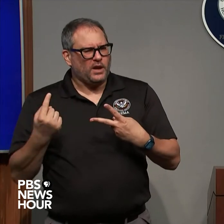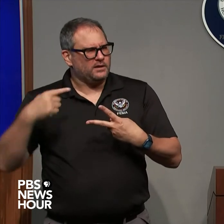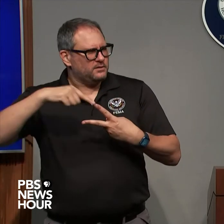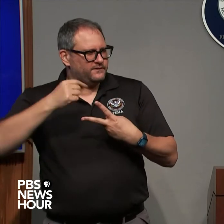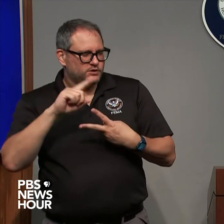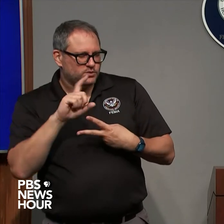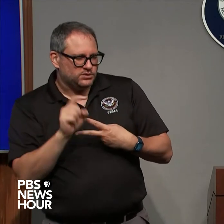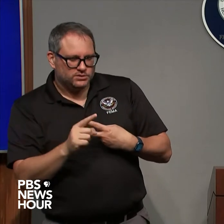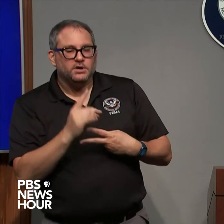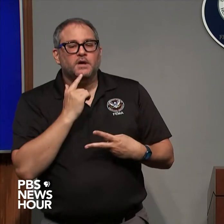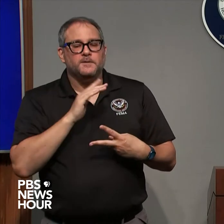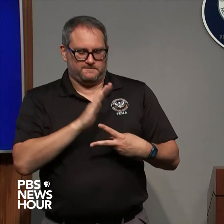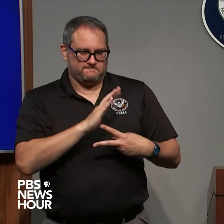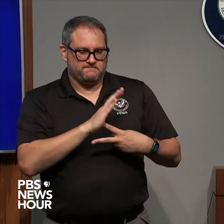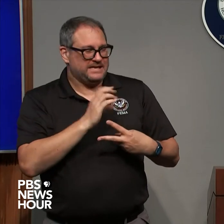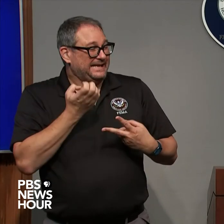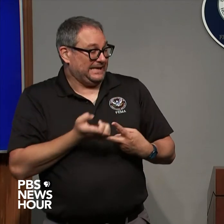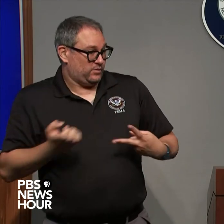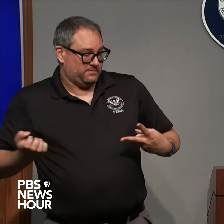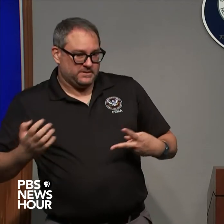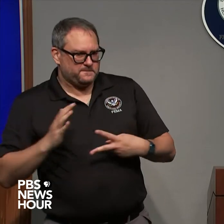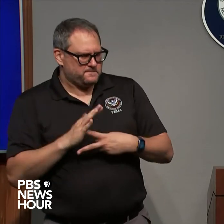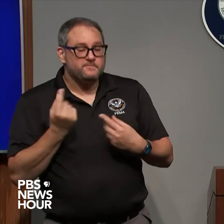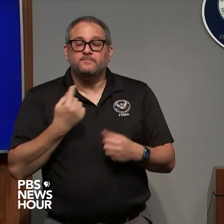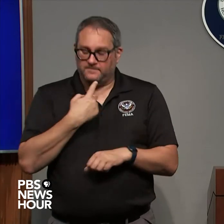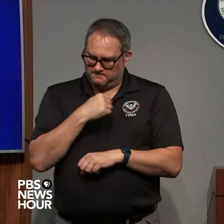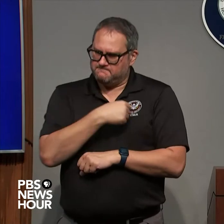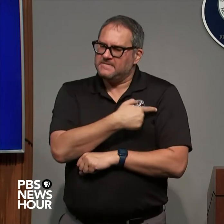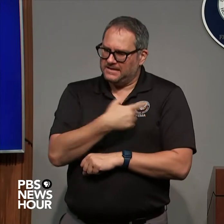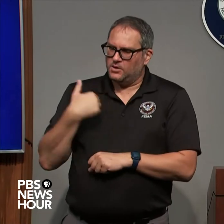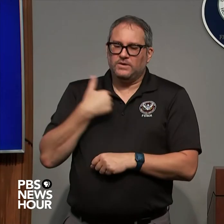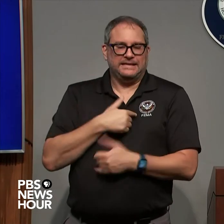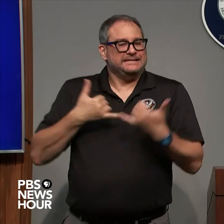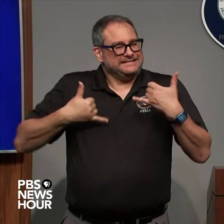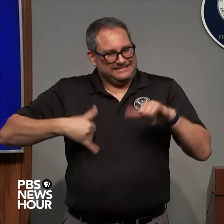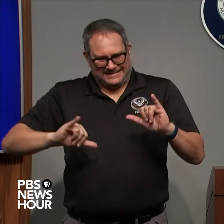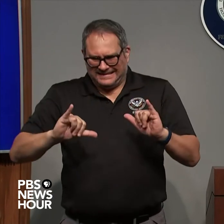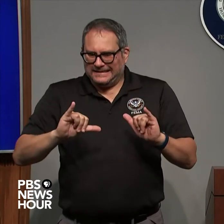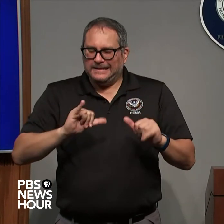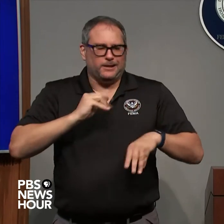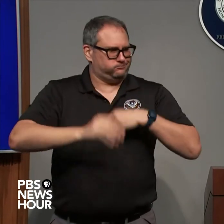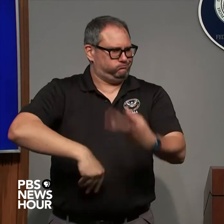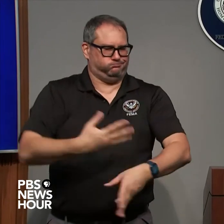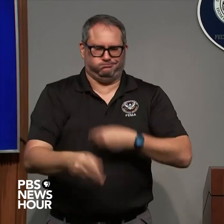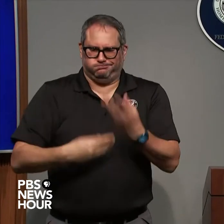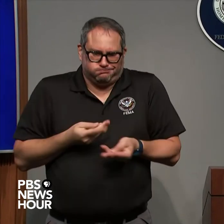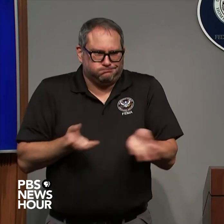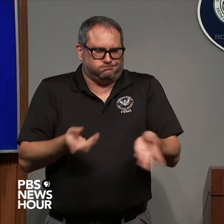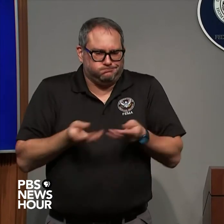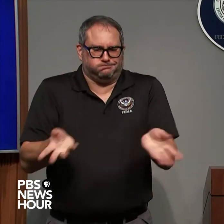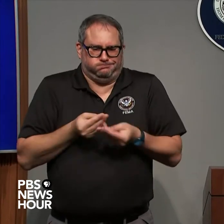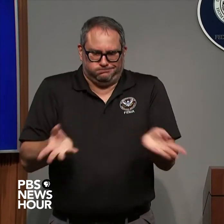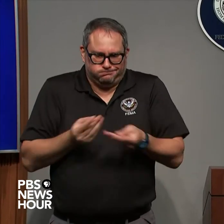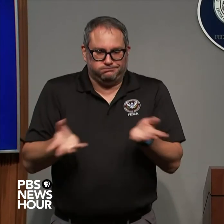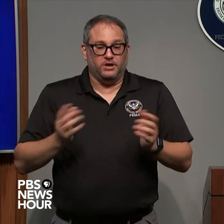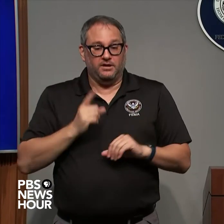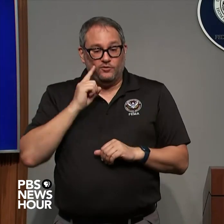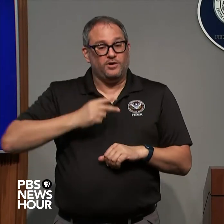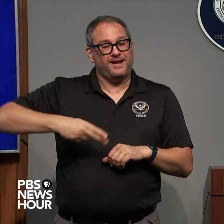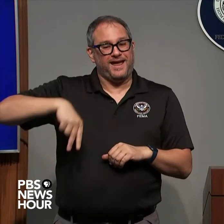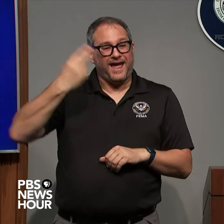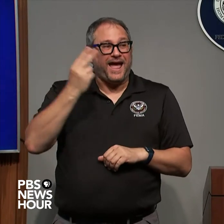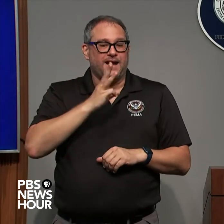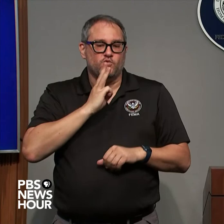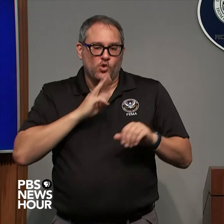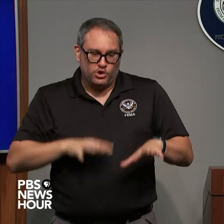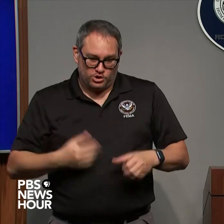so we are continuing to move in equipment as the Governor asks for more equipment I believe today he asked for more high water vehicles and additional